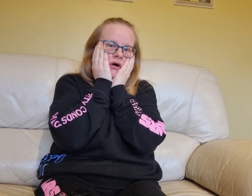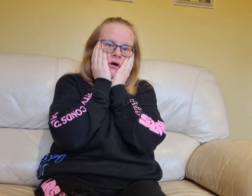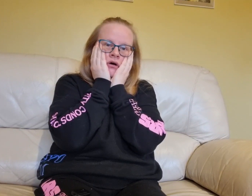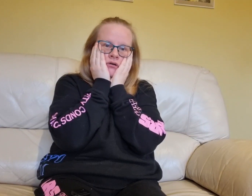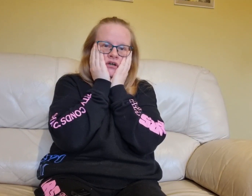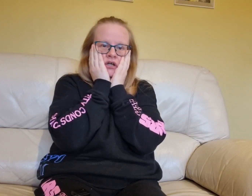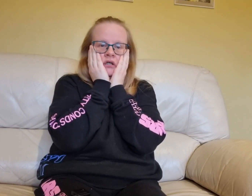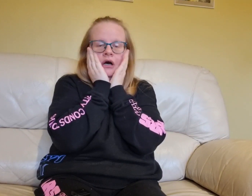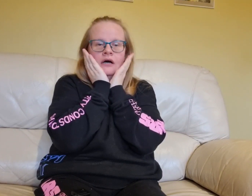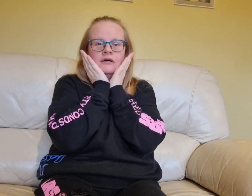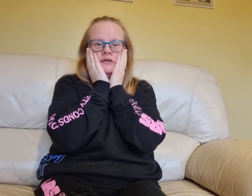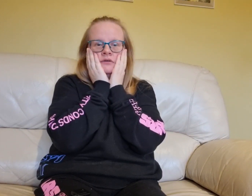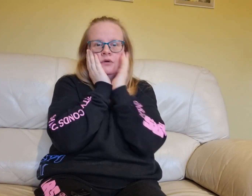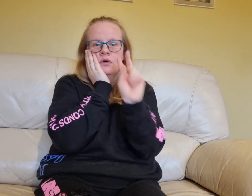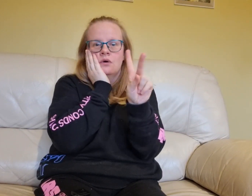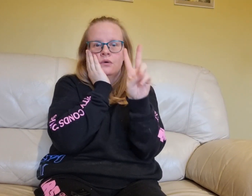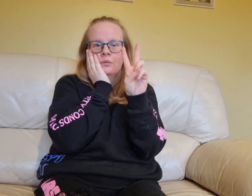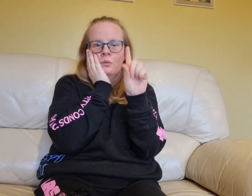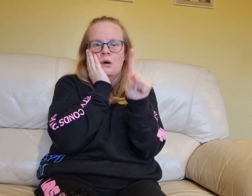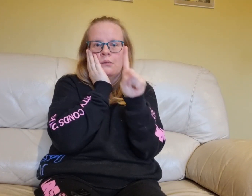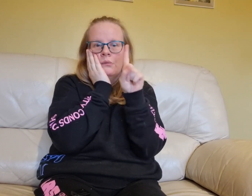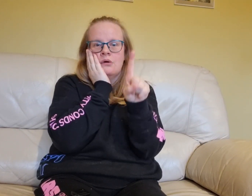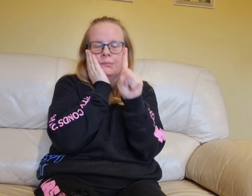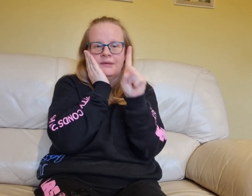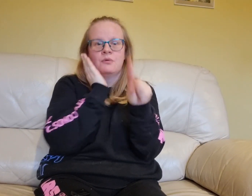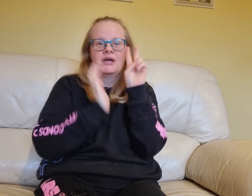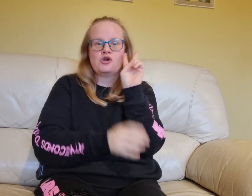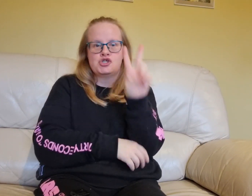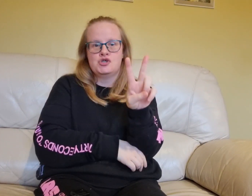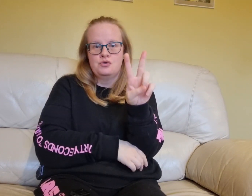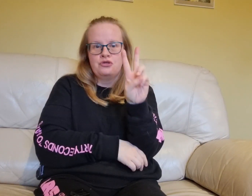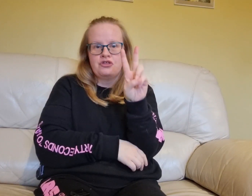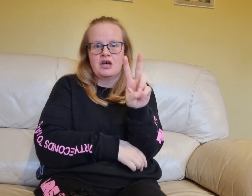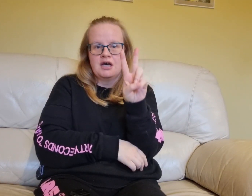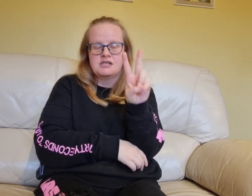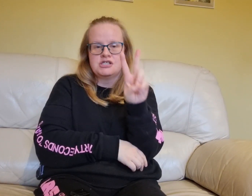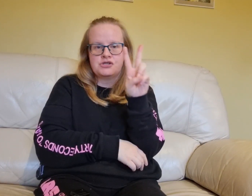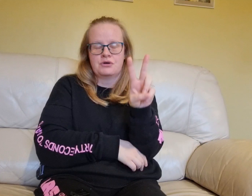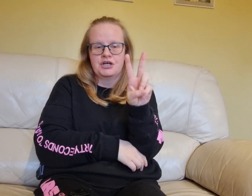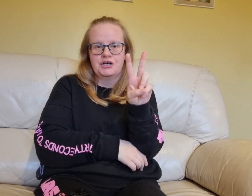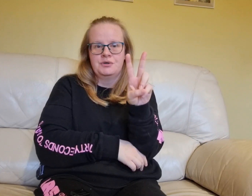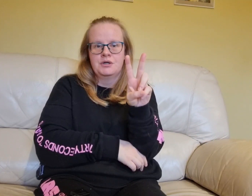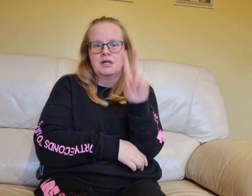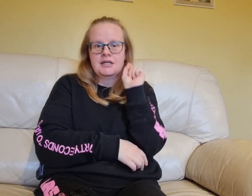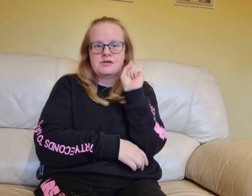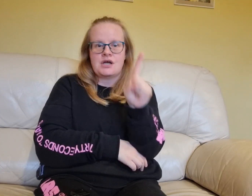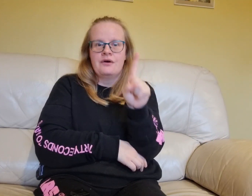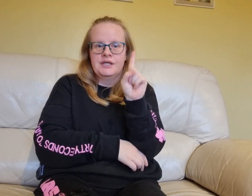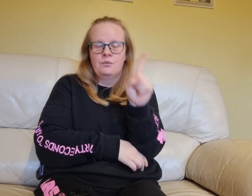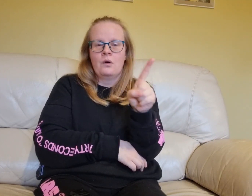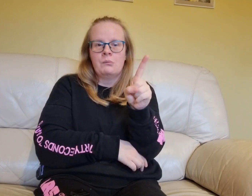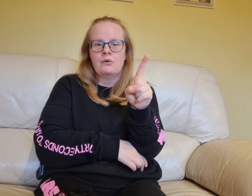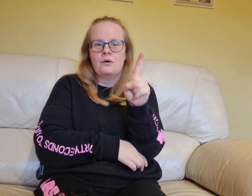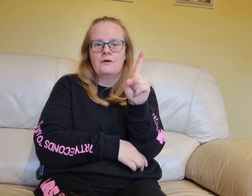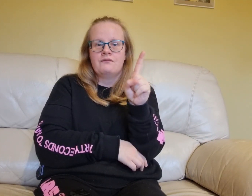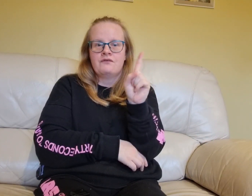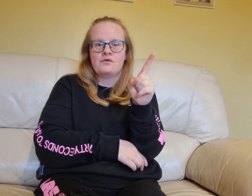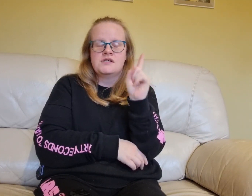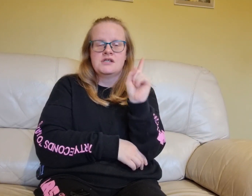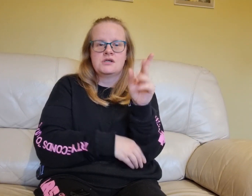soul crushing, oh, one more people, we are two thirds through, there's only one more of the 14th